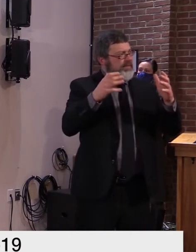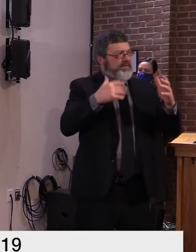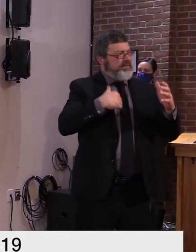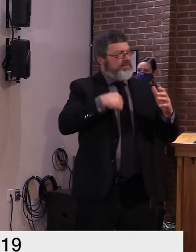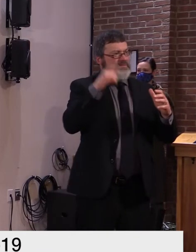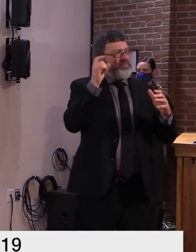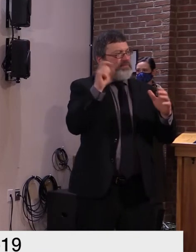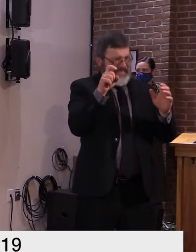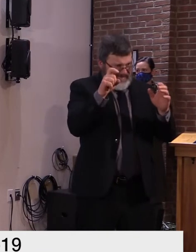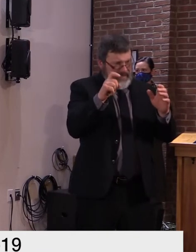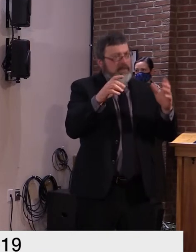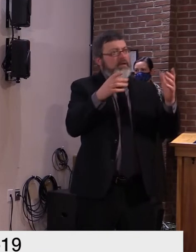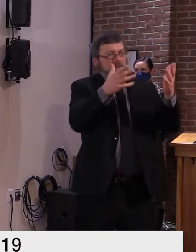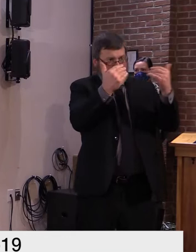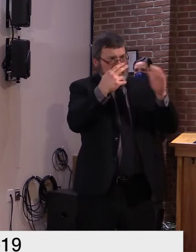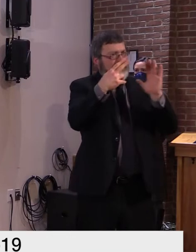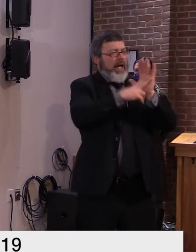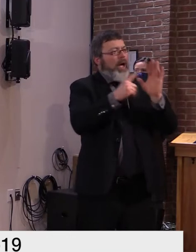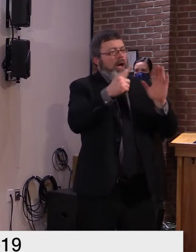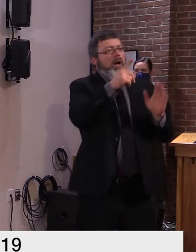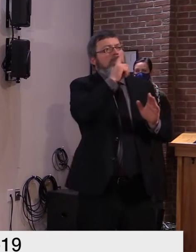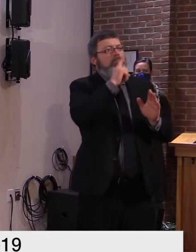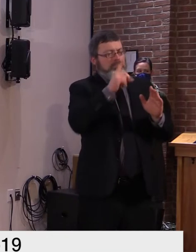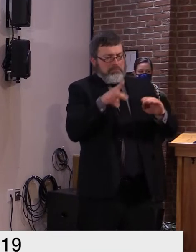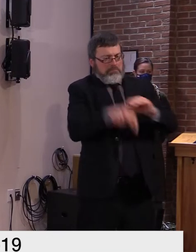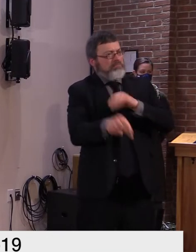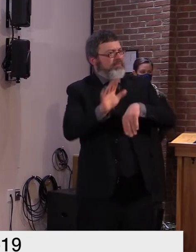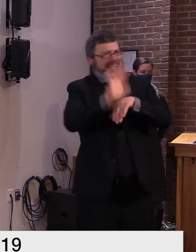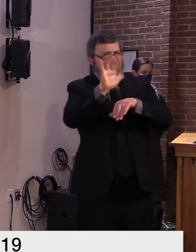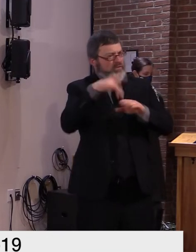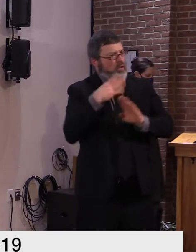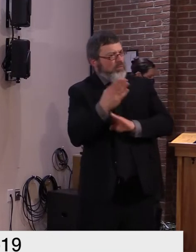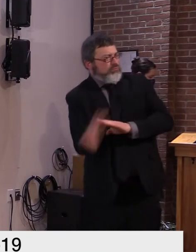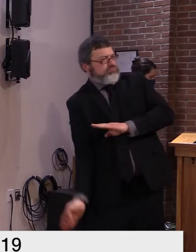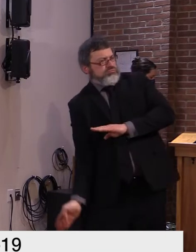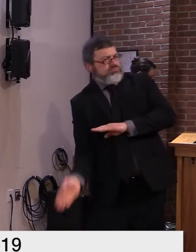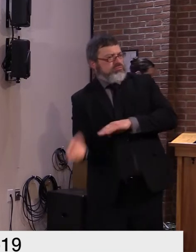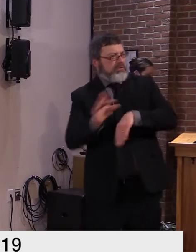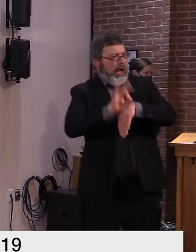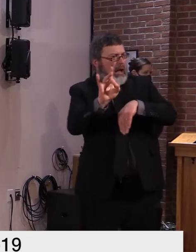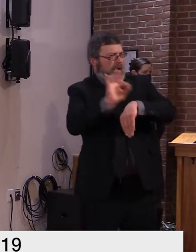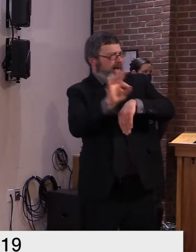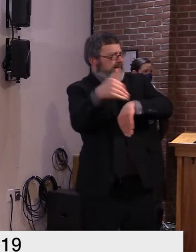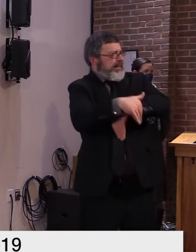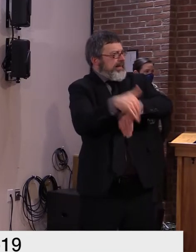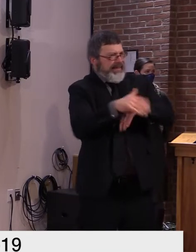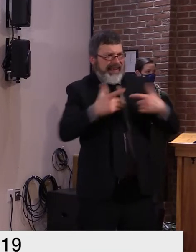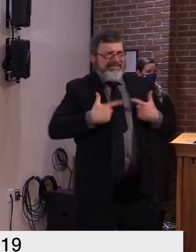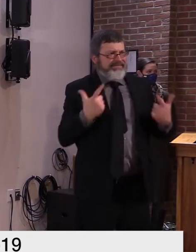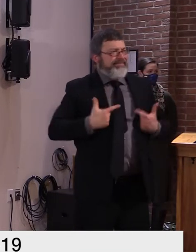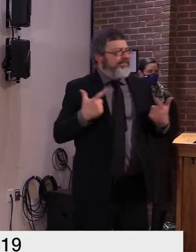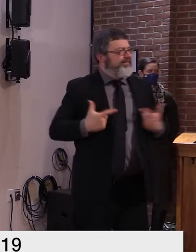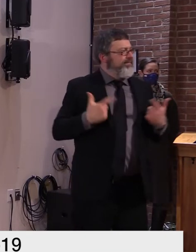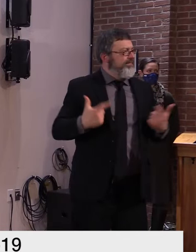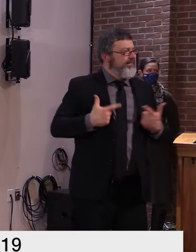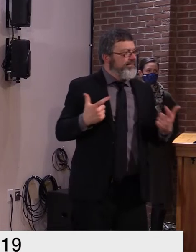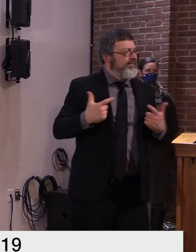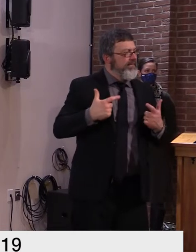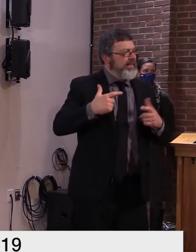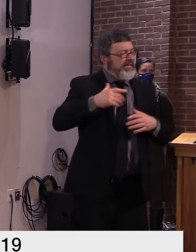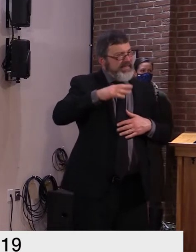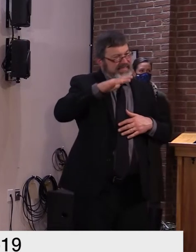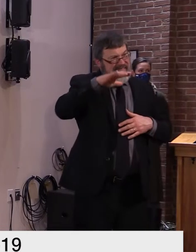shown that having health insurance isn't is as important as ever the state of vermont is committed